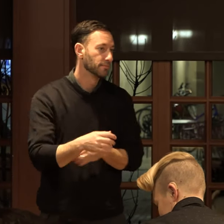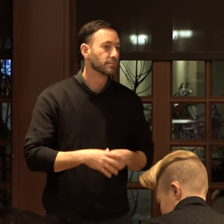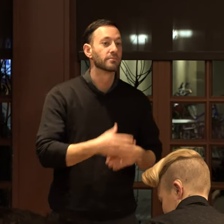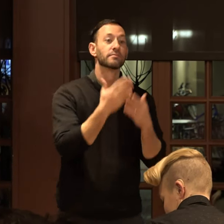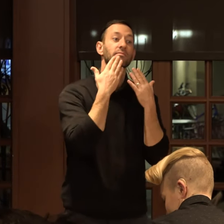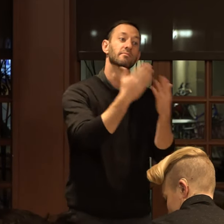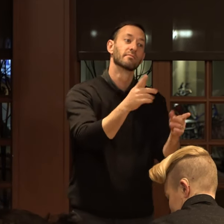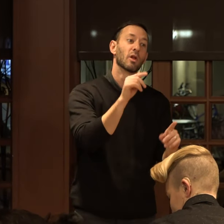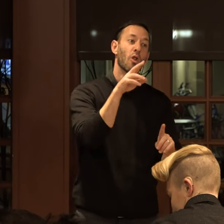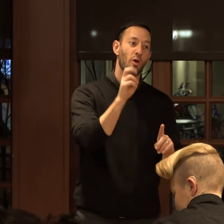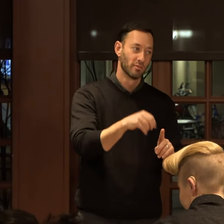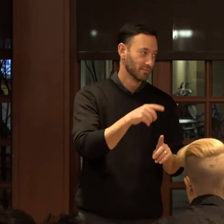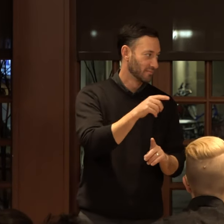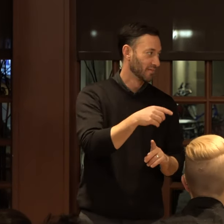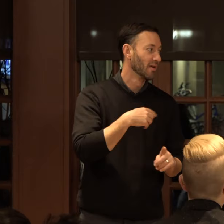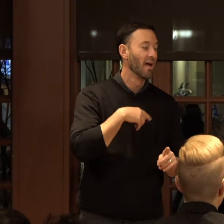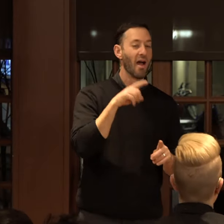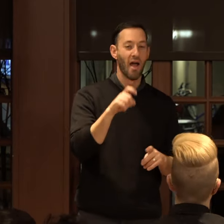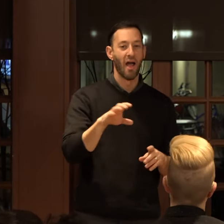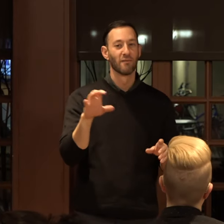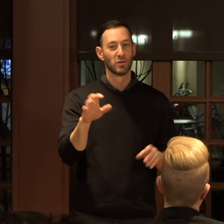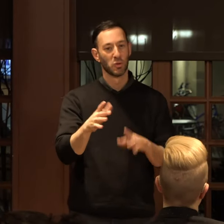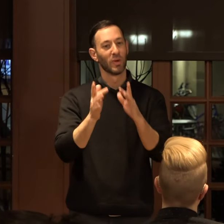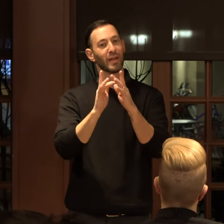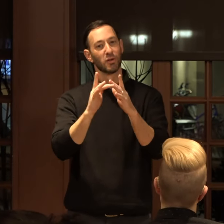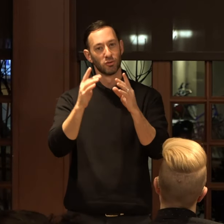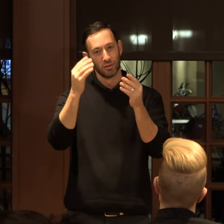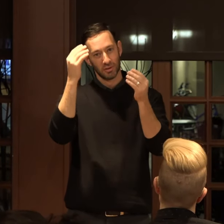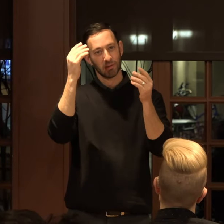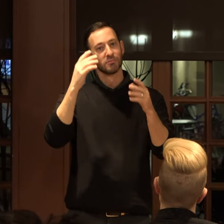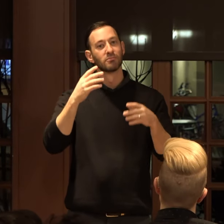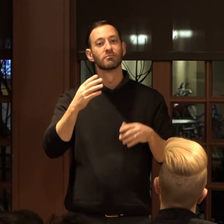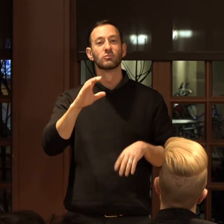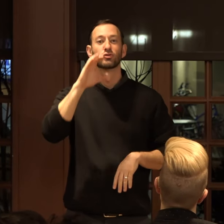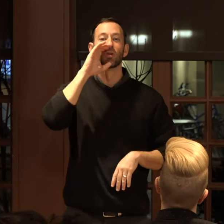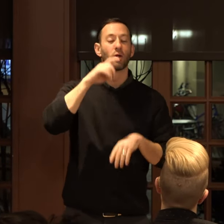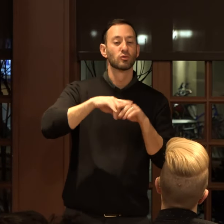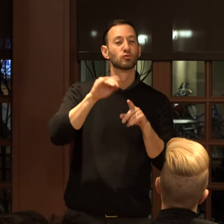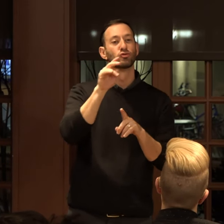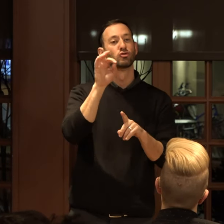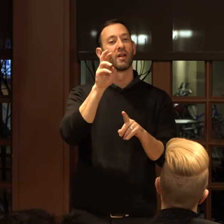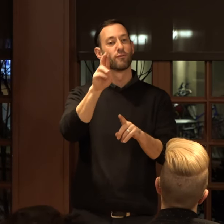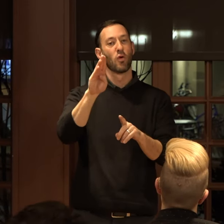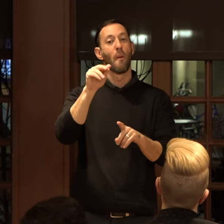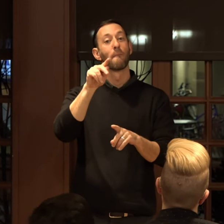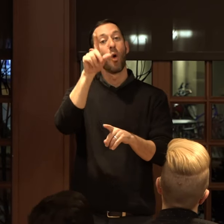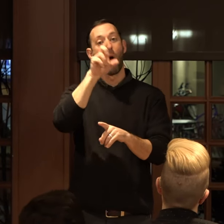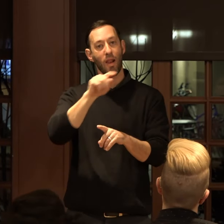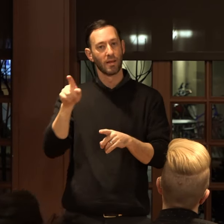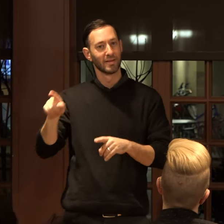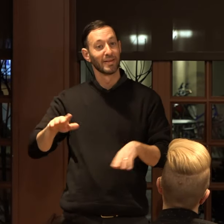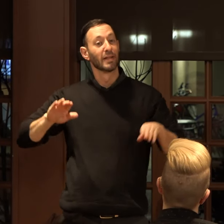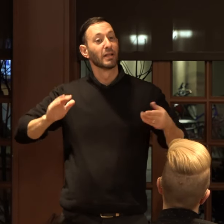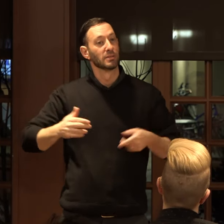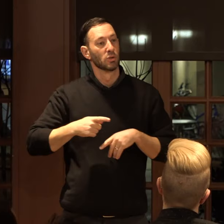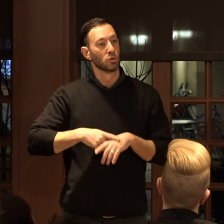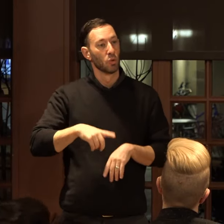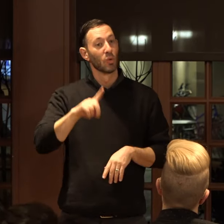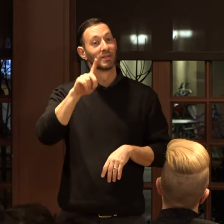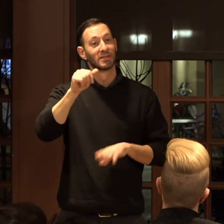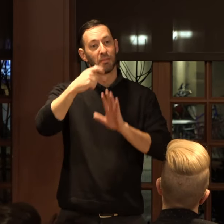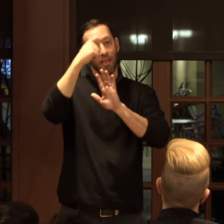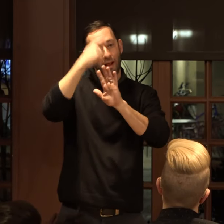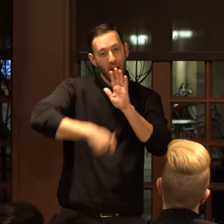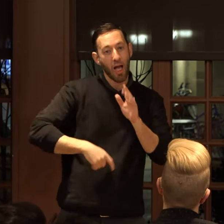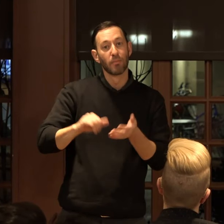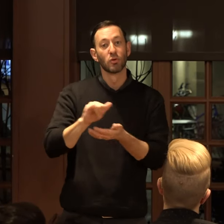Thank you, Lauren. I have to do, like, an internet shout-out to Jennifer Bartlett, who introduced me to the disability column in the